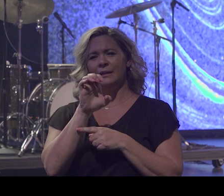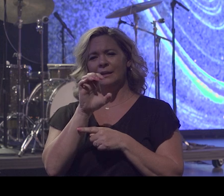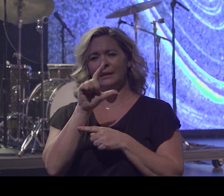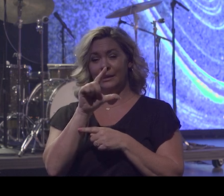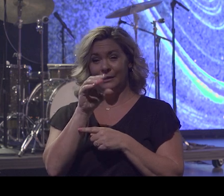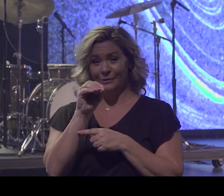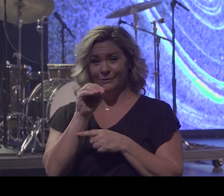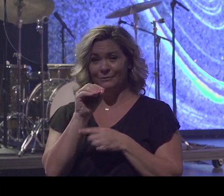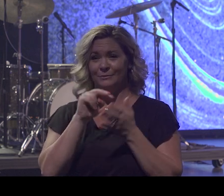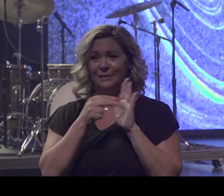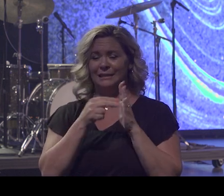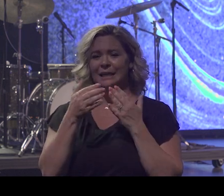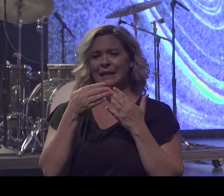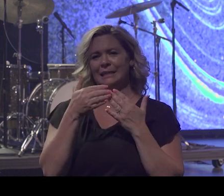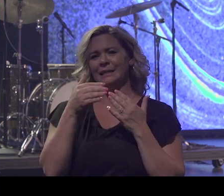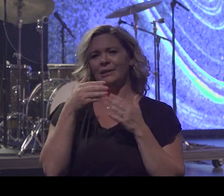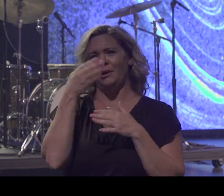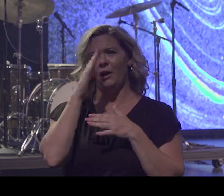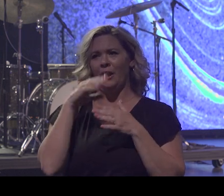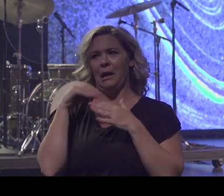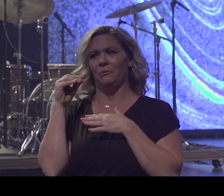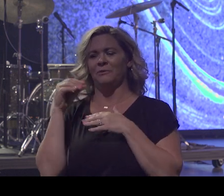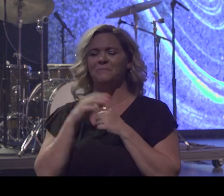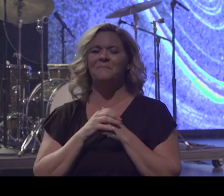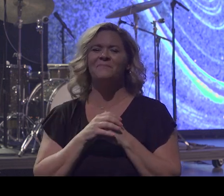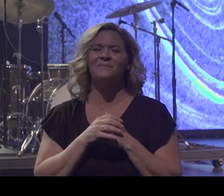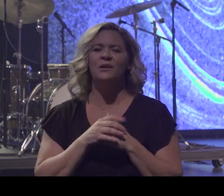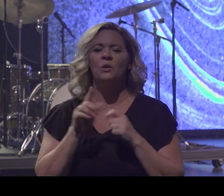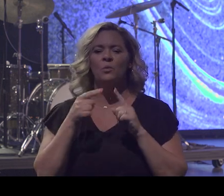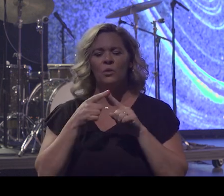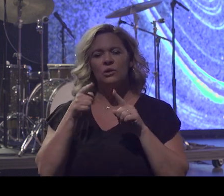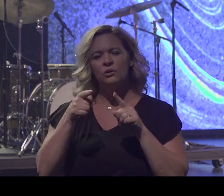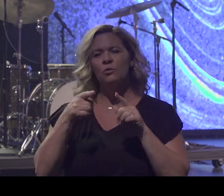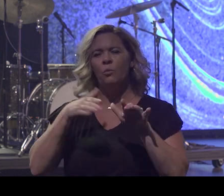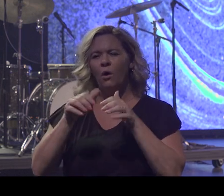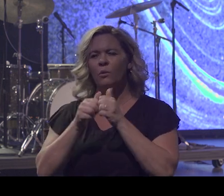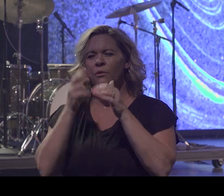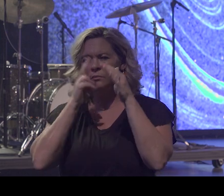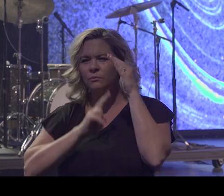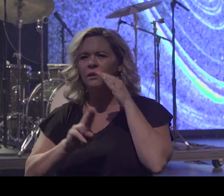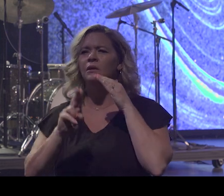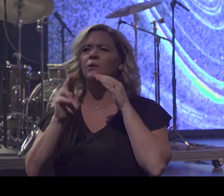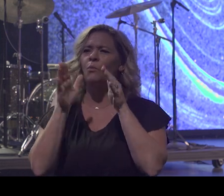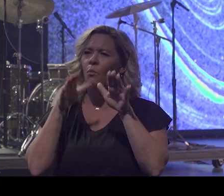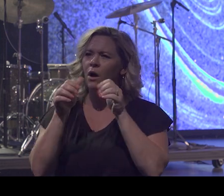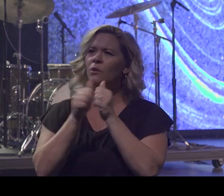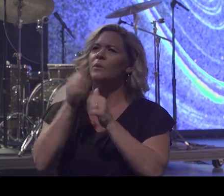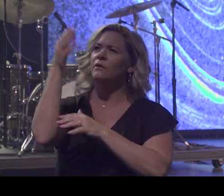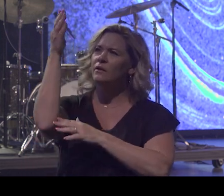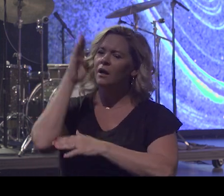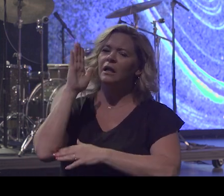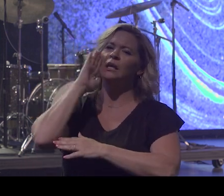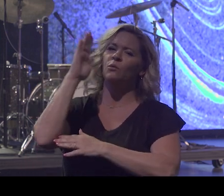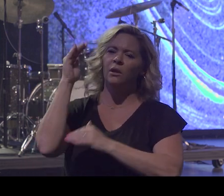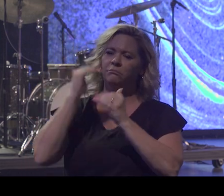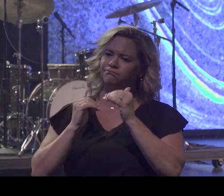When a man can get rid of his ego and walk with humility with God, God will exalt you right in front of everybody else.